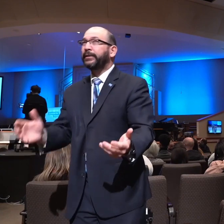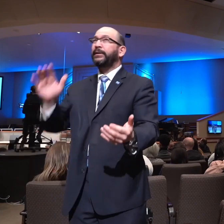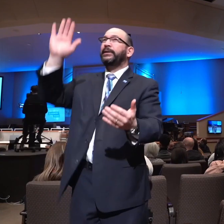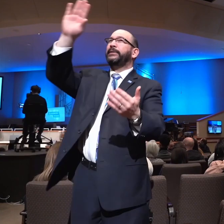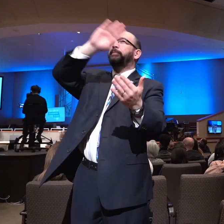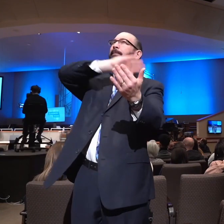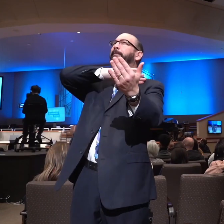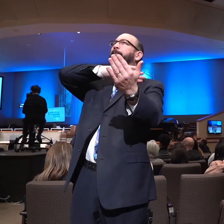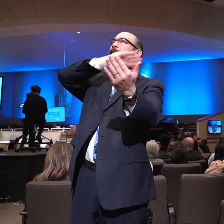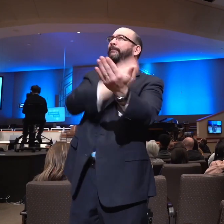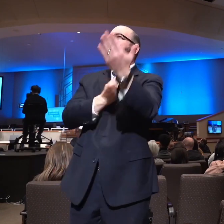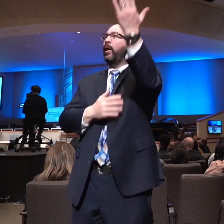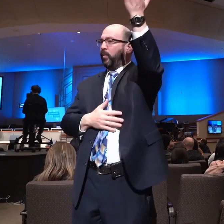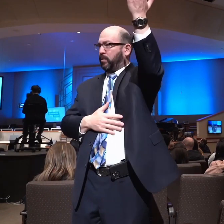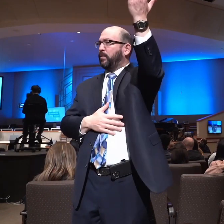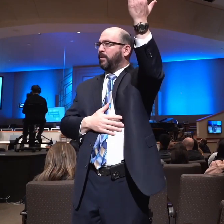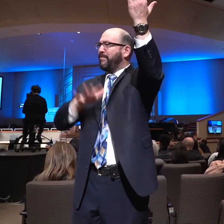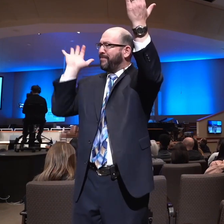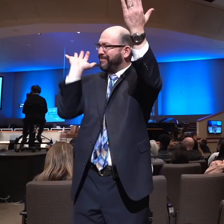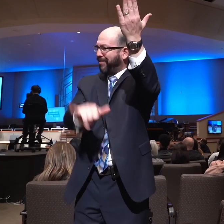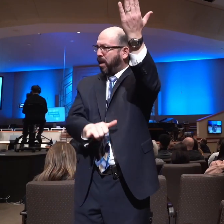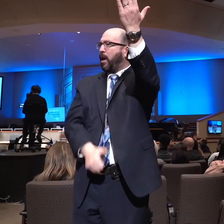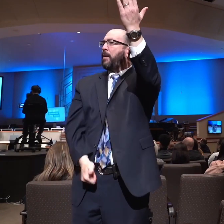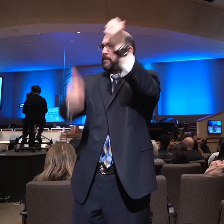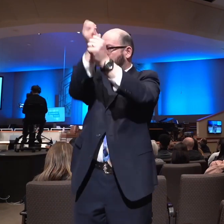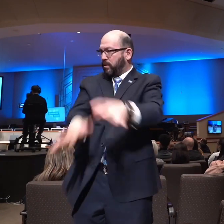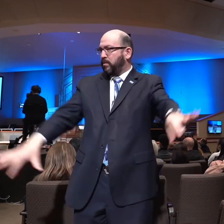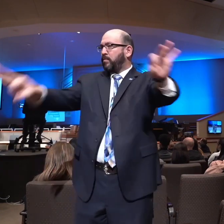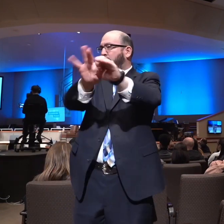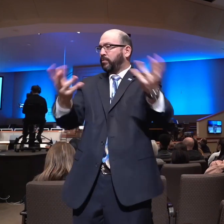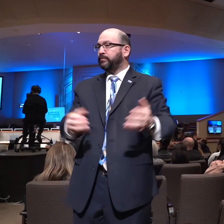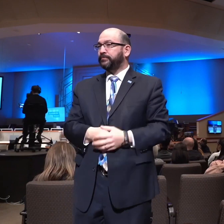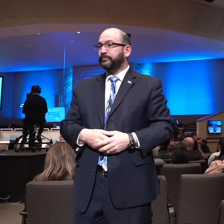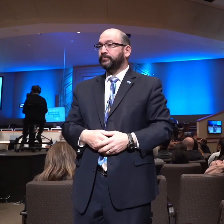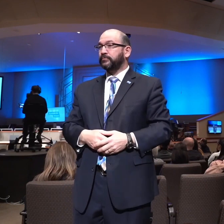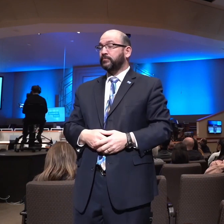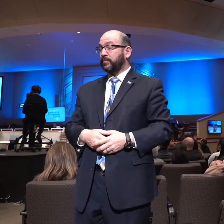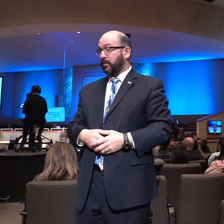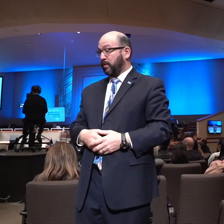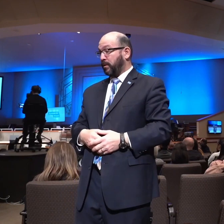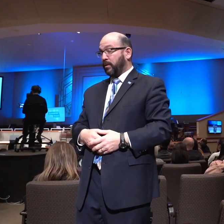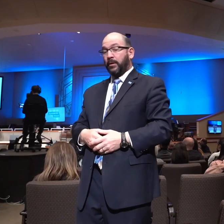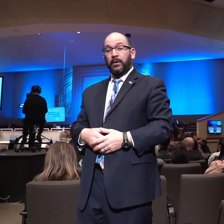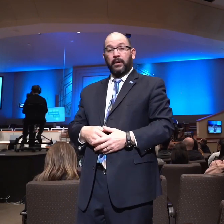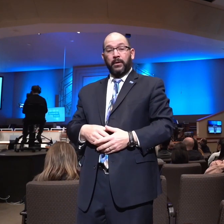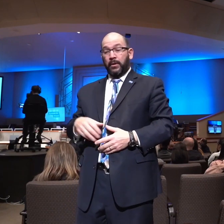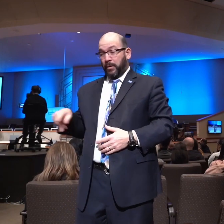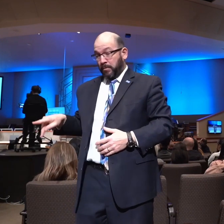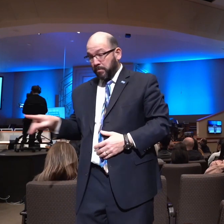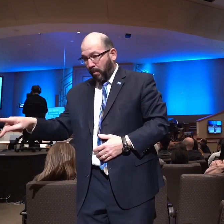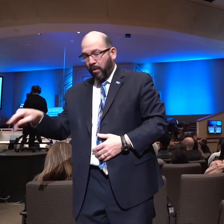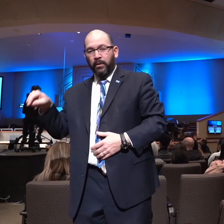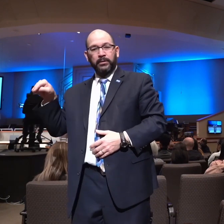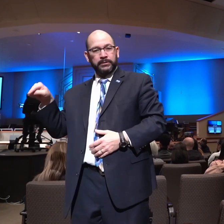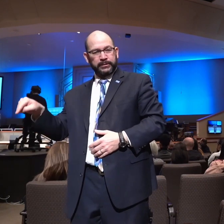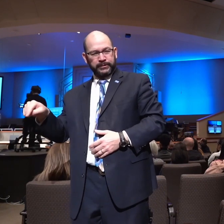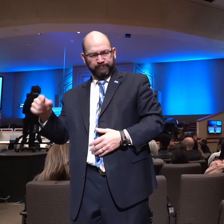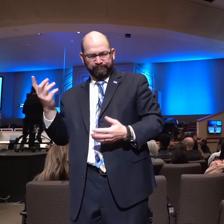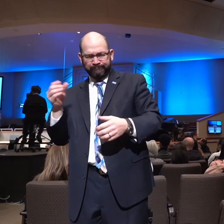on their life. And we come tonight to a man, Timothy, who Paul, in his seasoned assessment, could look and